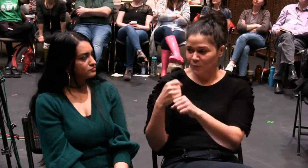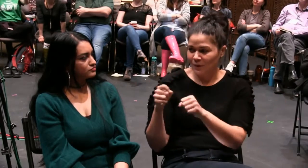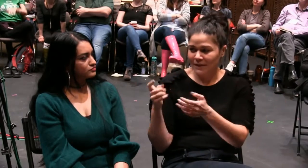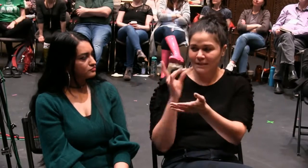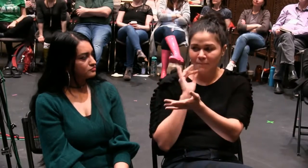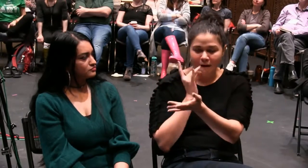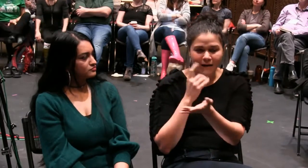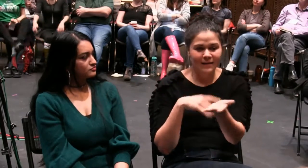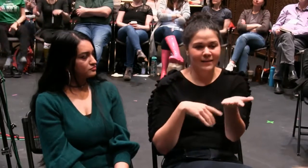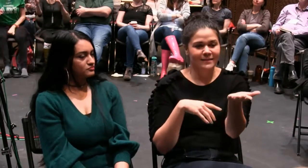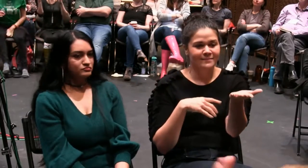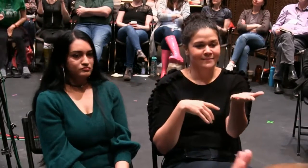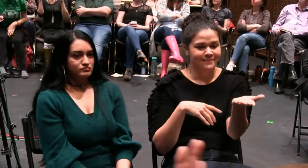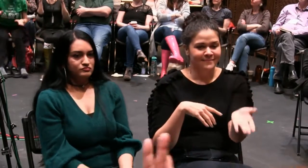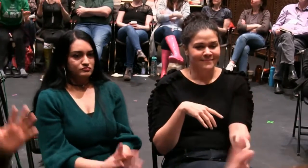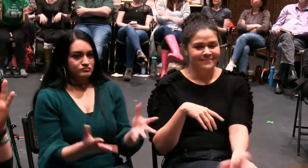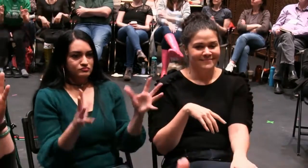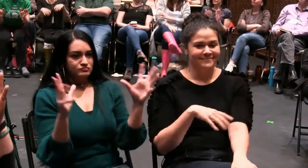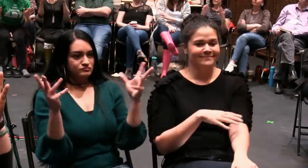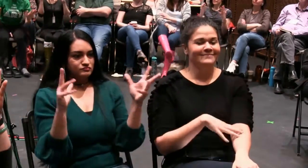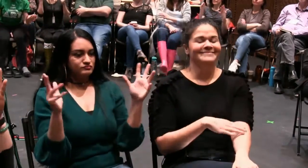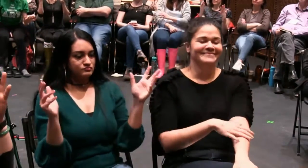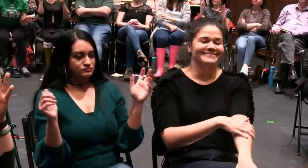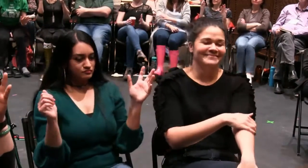So feel free to chime in.